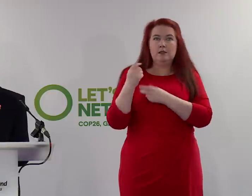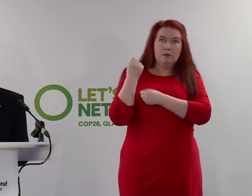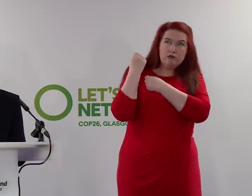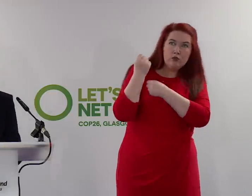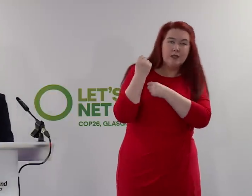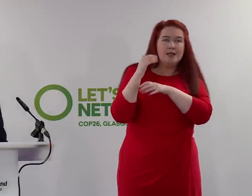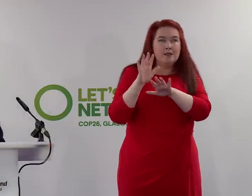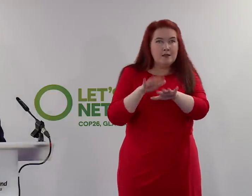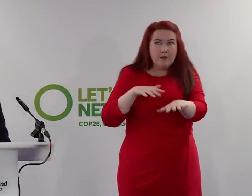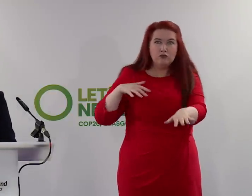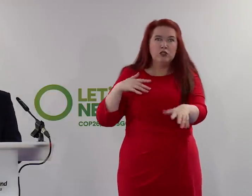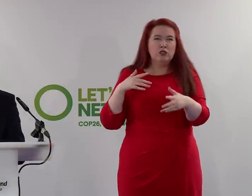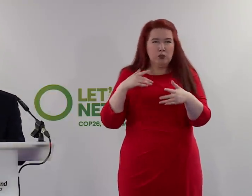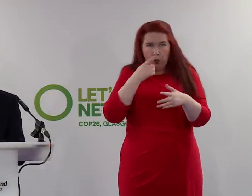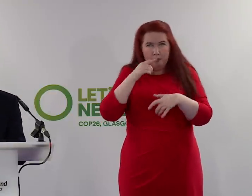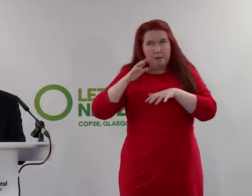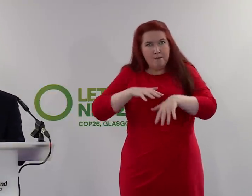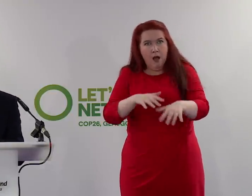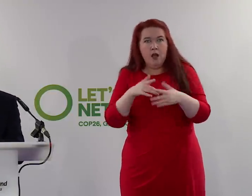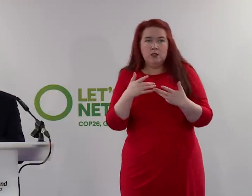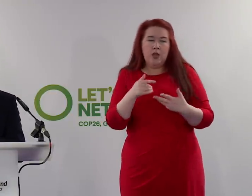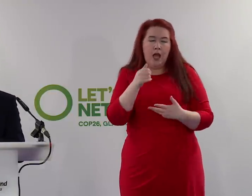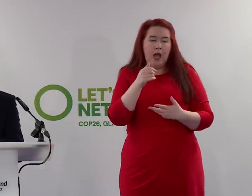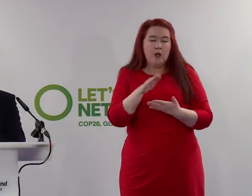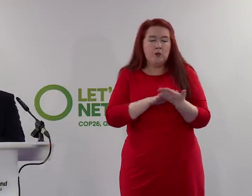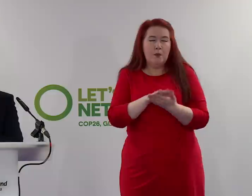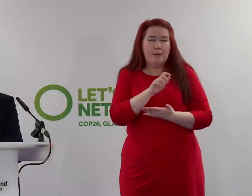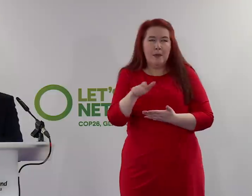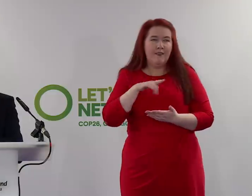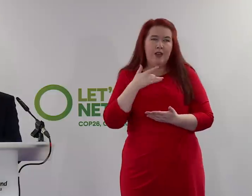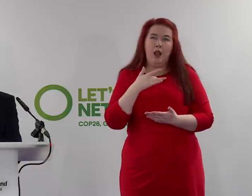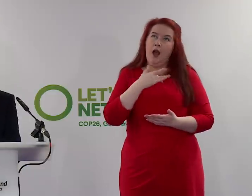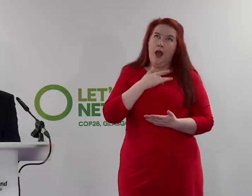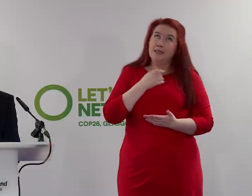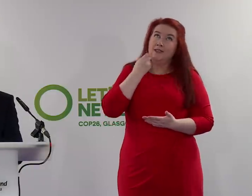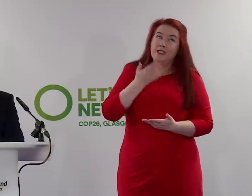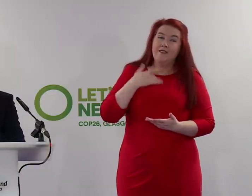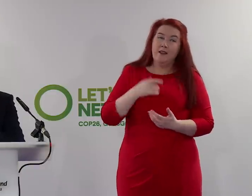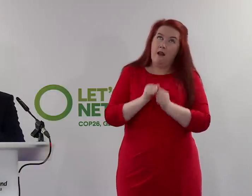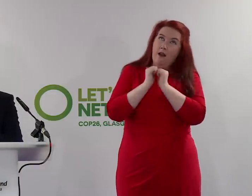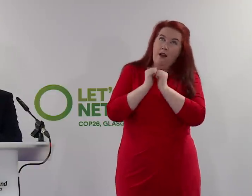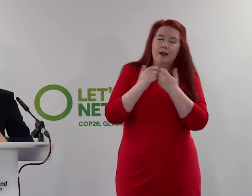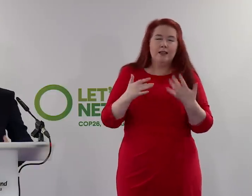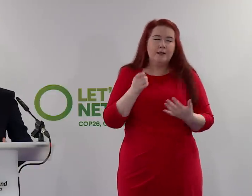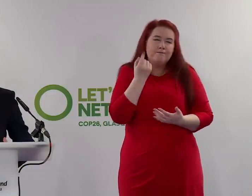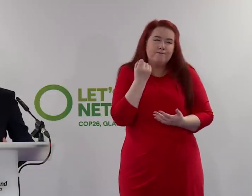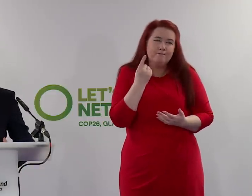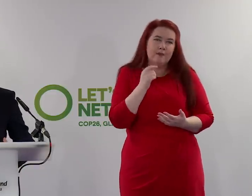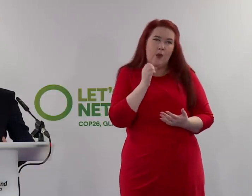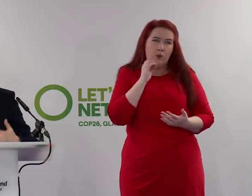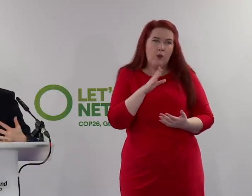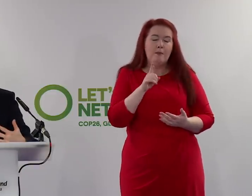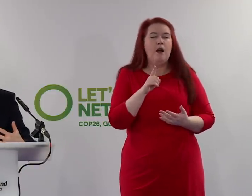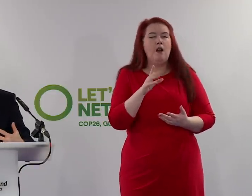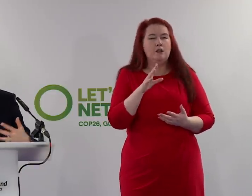some disruption, I'm not saying people will necessarily feel this in their hearts on a day-to-day basis, but I think we've all got to take a step